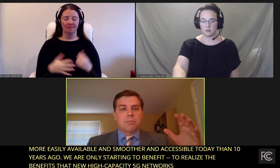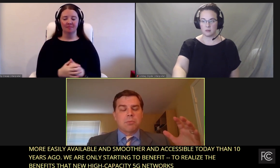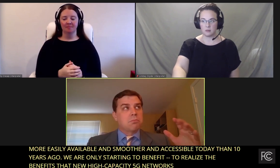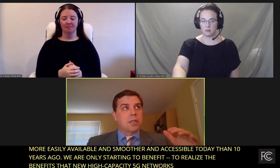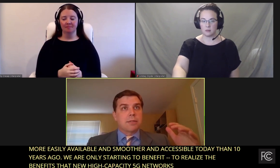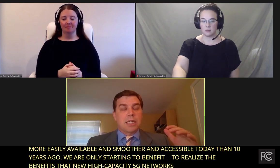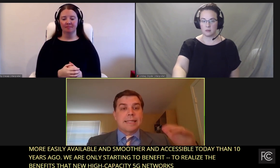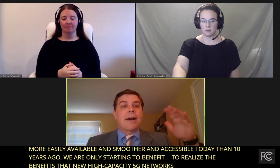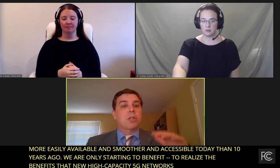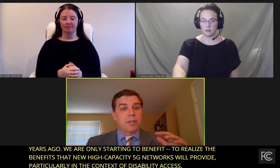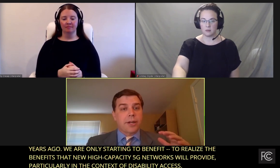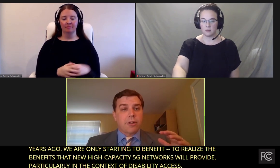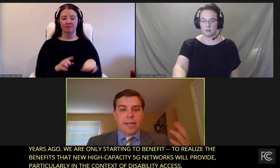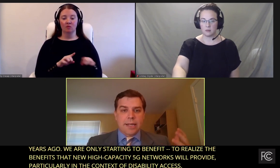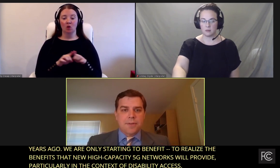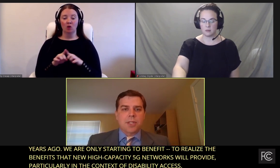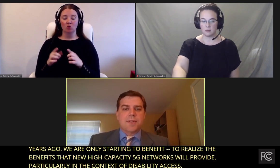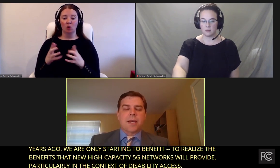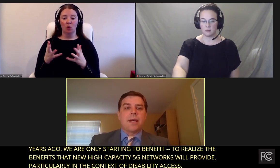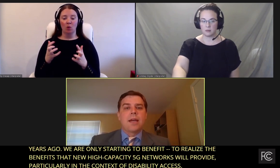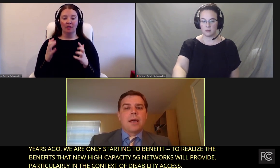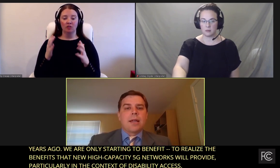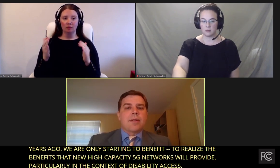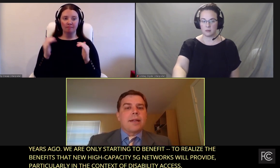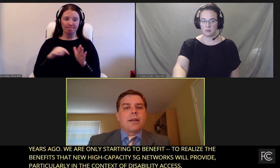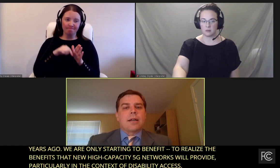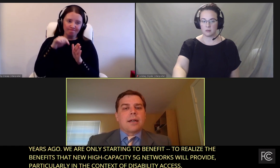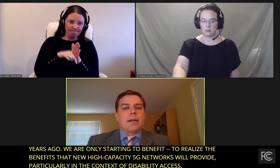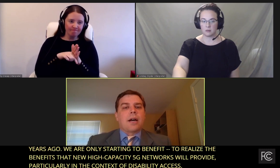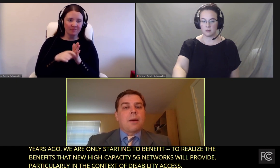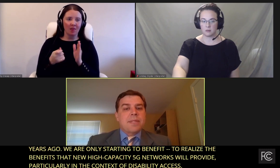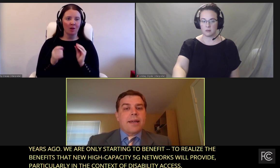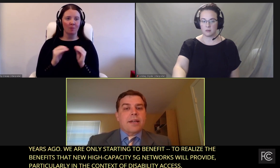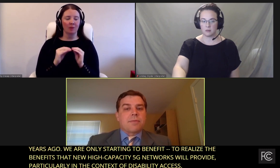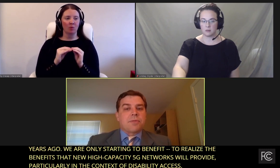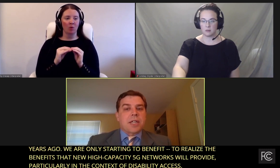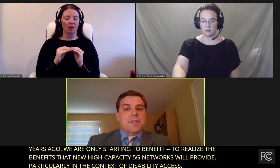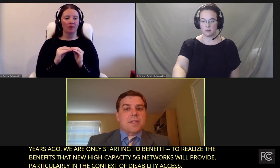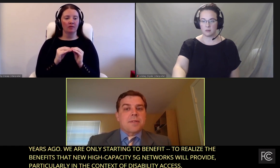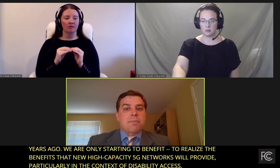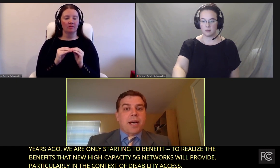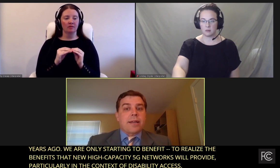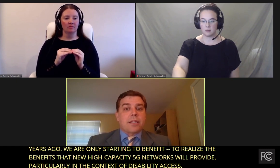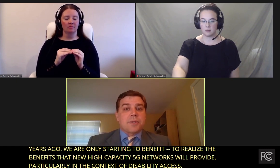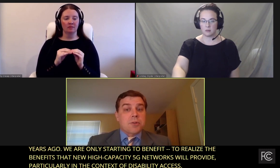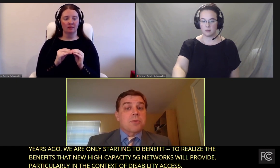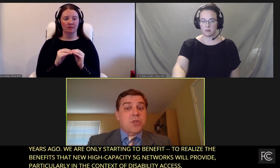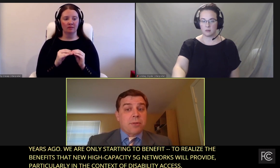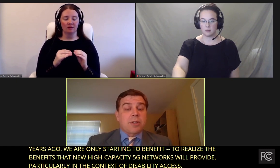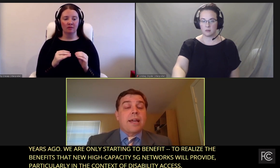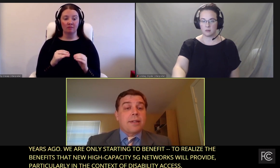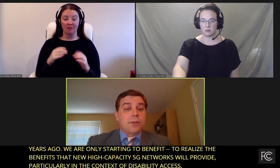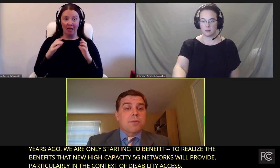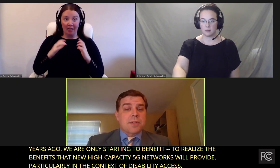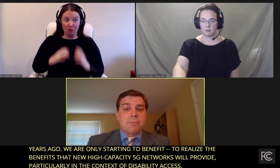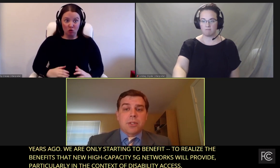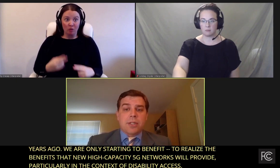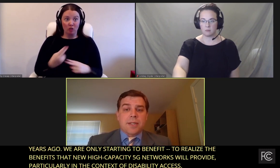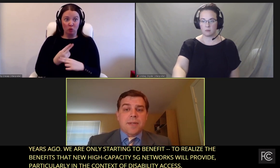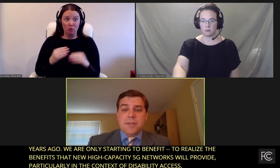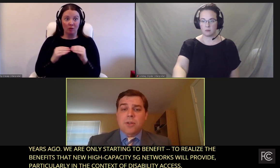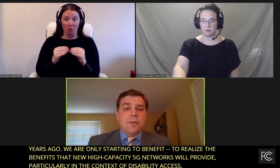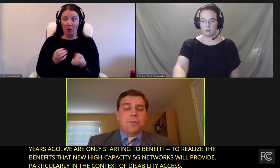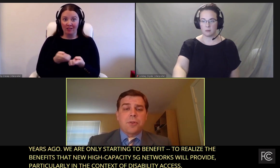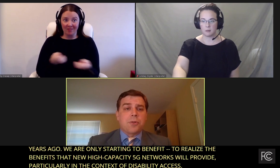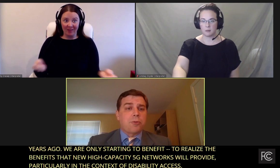know, moving down a layer, I guess you could say that uptake of devices by consumers generally and those with